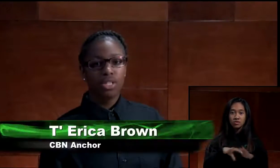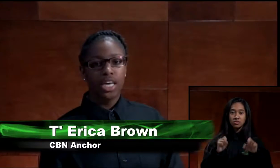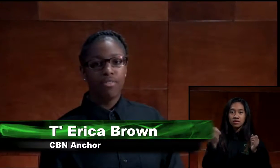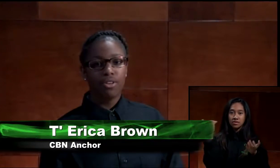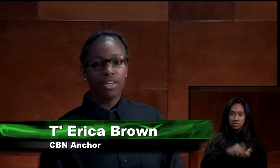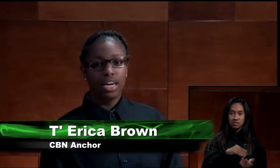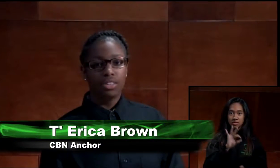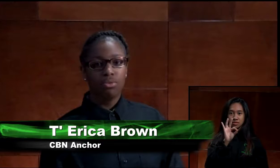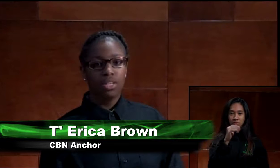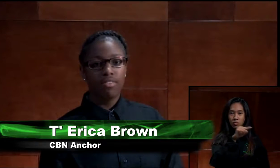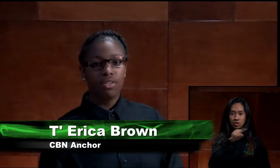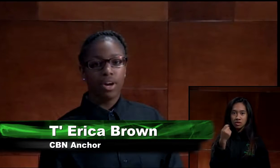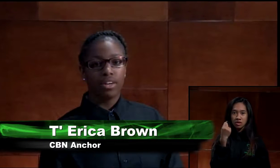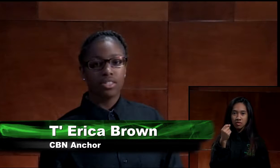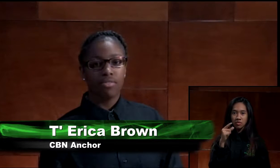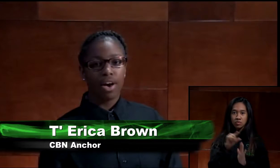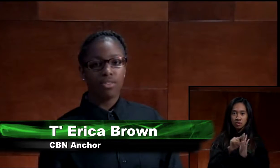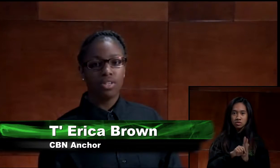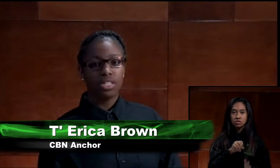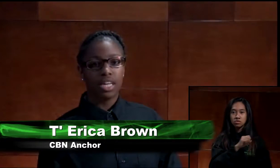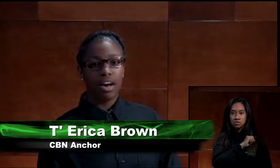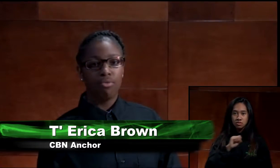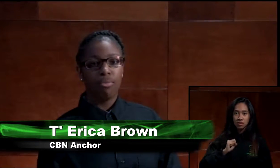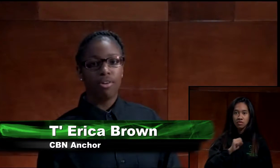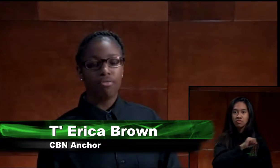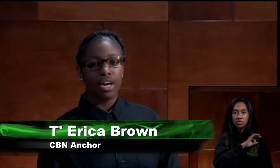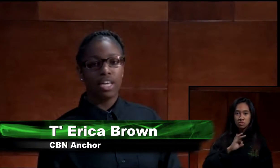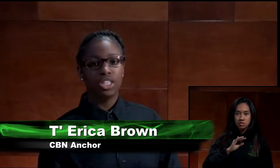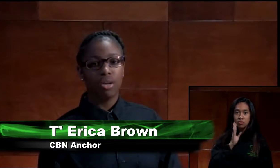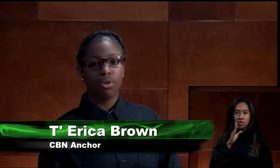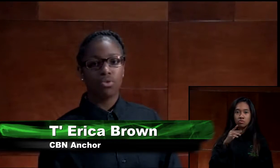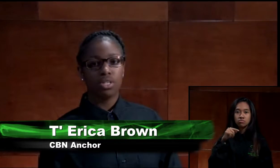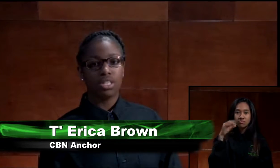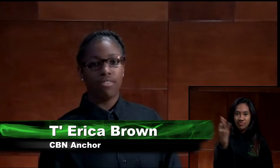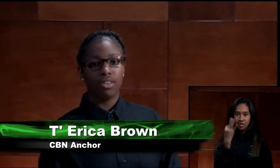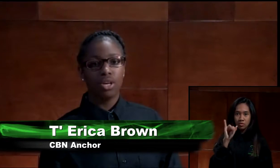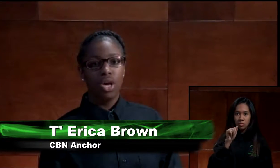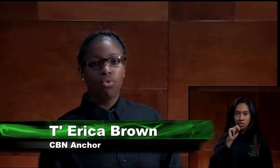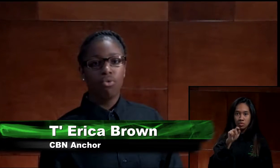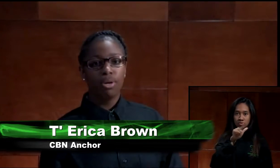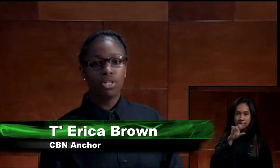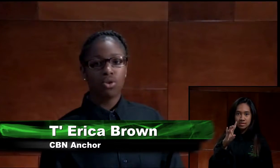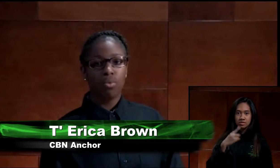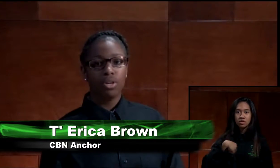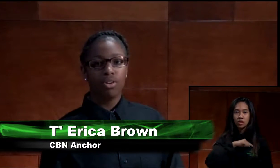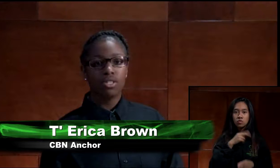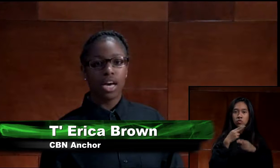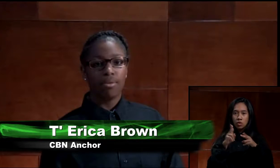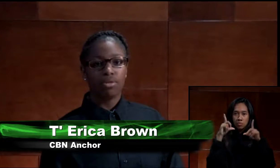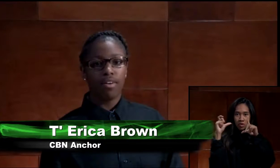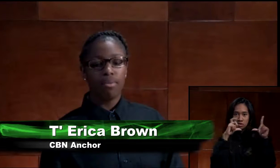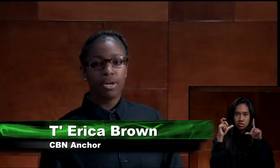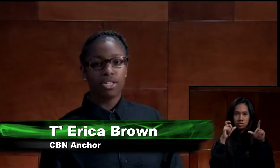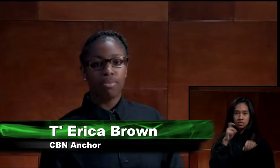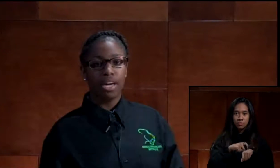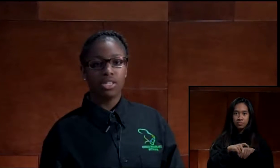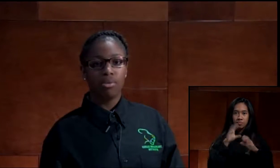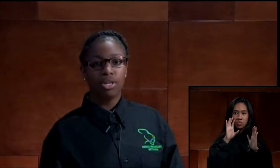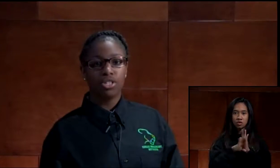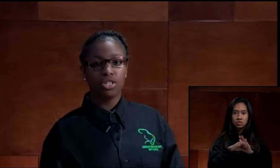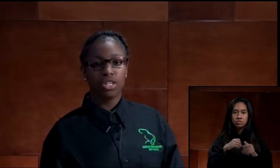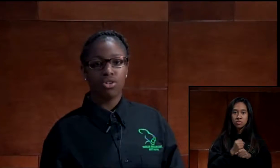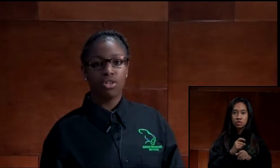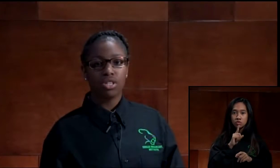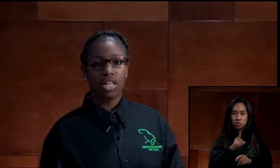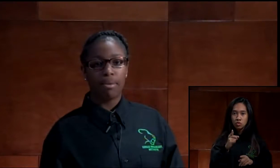Pictures we take for the 9th through 11th graders and faculty and staff will be on Friday, January 27th. It will be a short window of time to have the pictures made,